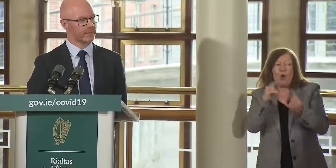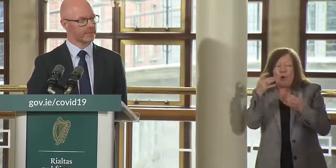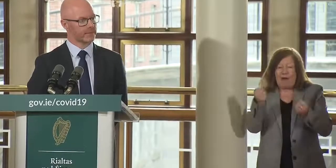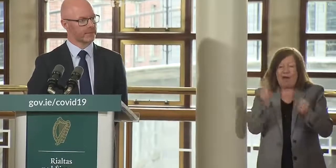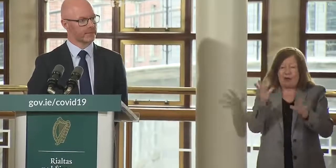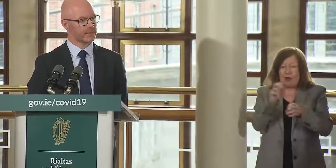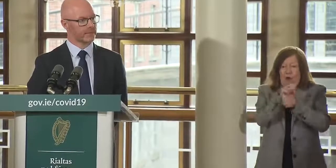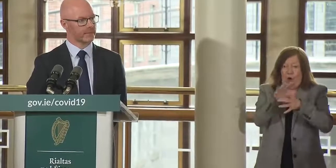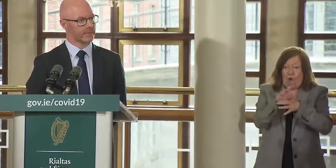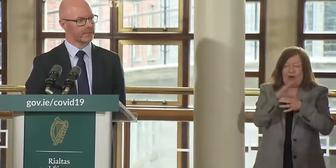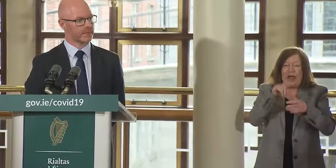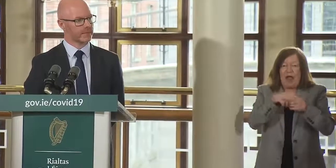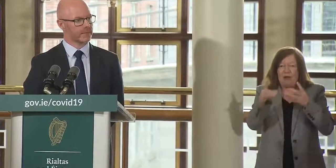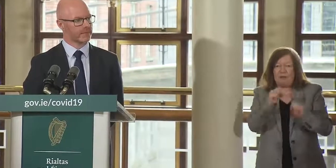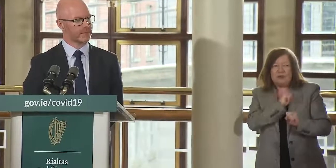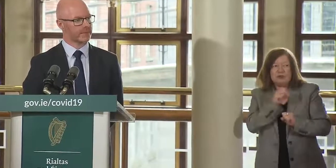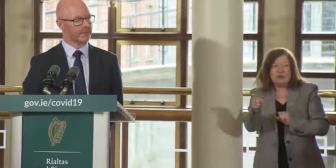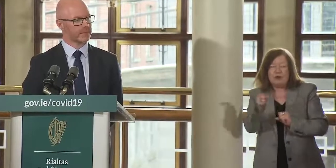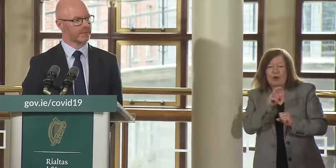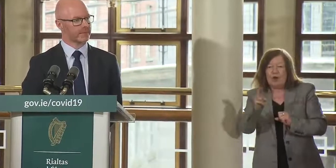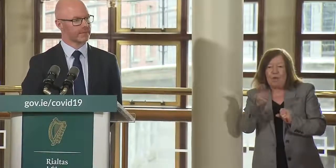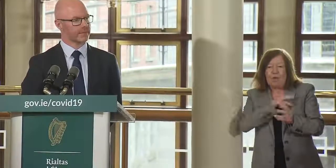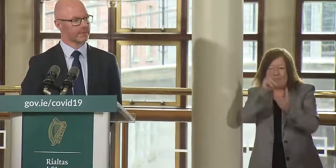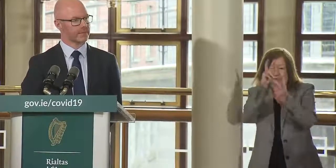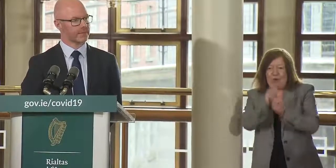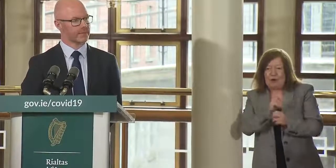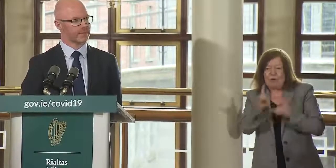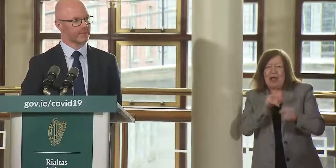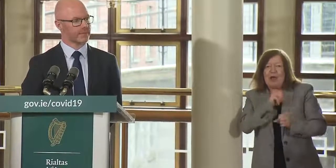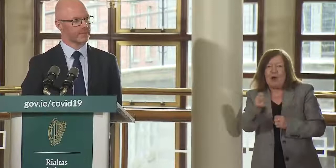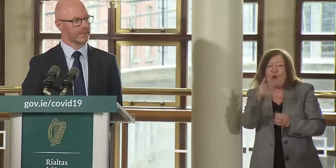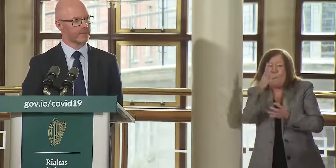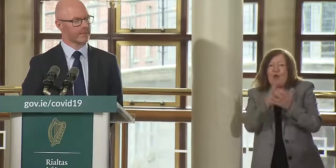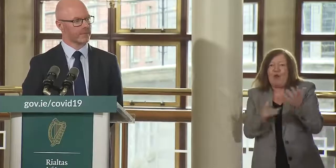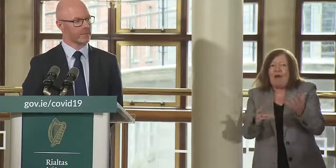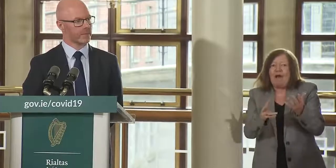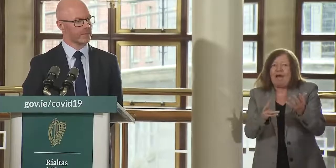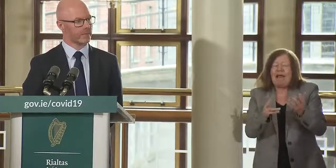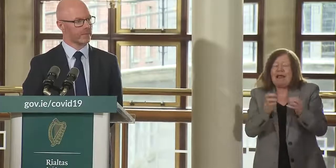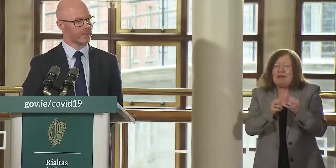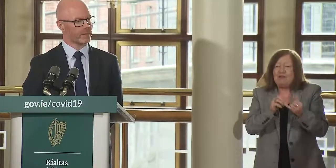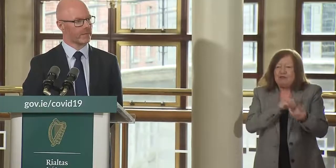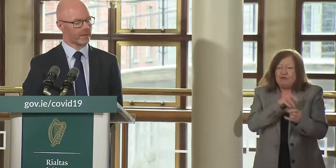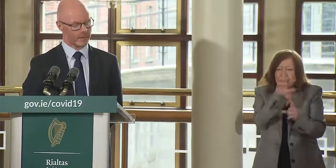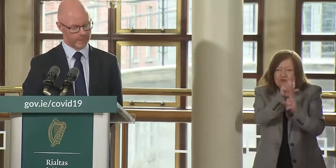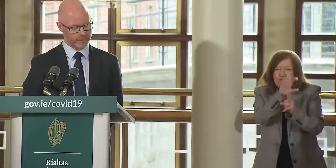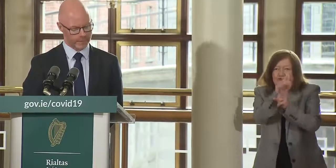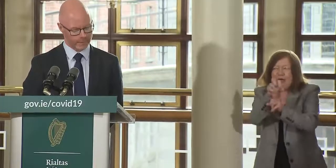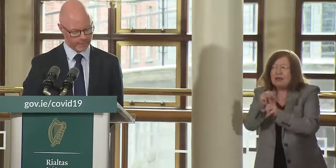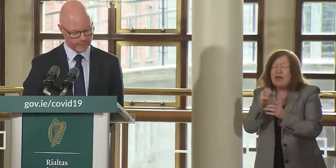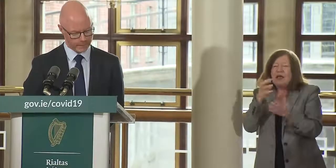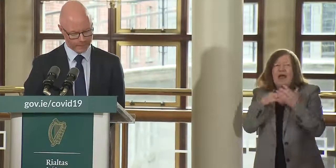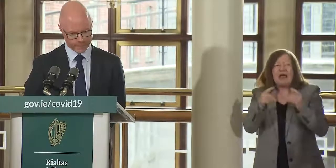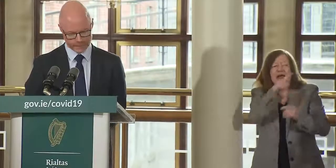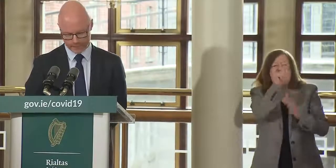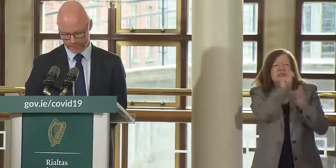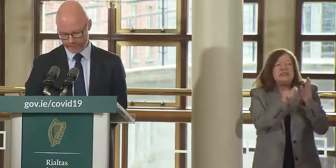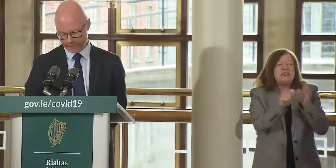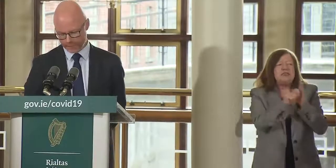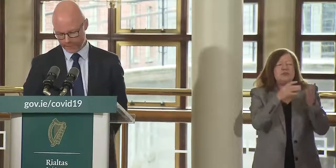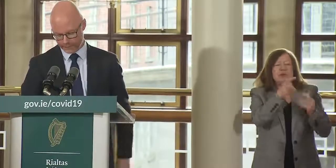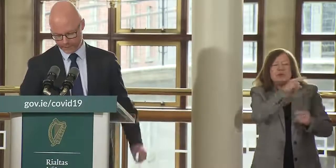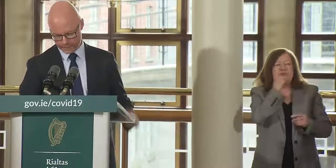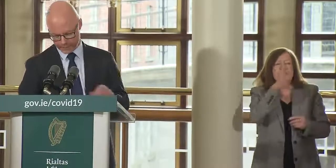covered and how are going to ensure that enough people download it to actually make it a worthwhile exercise in in tracing and t-shirt what would you say to the likes of